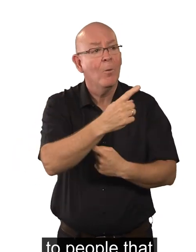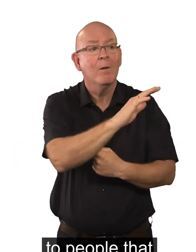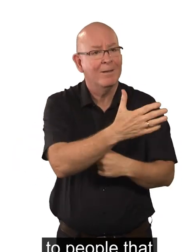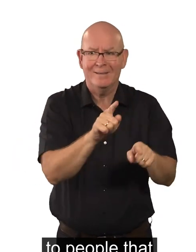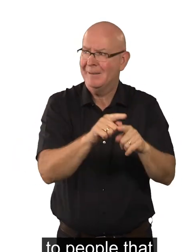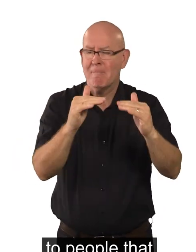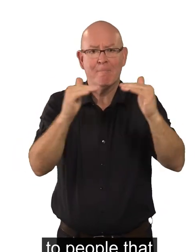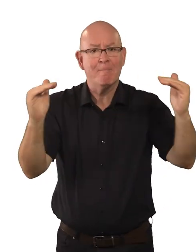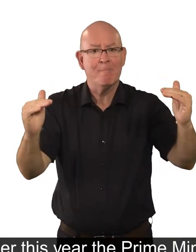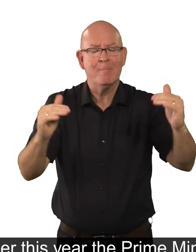have a disability.